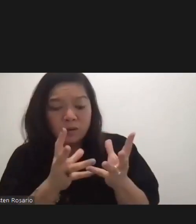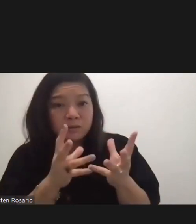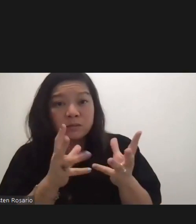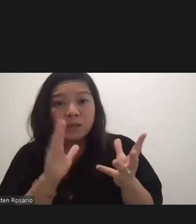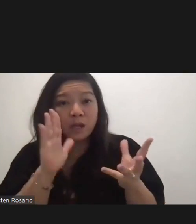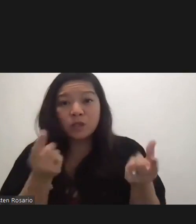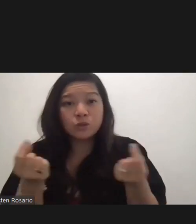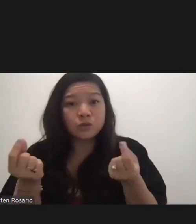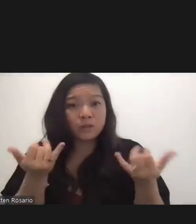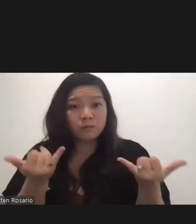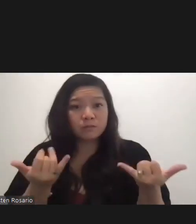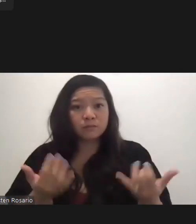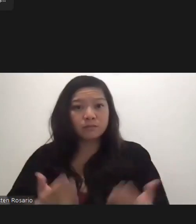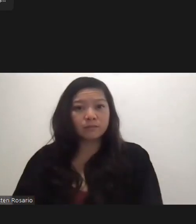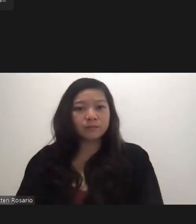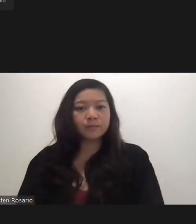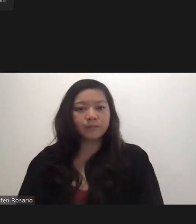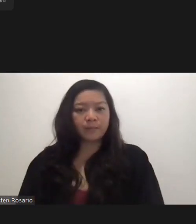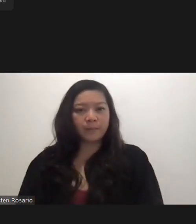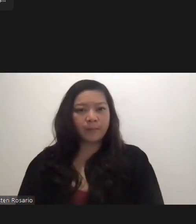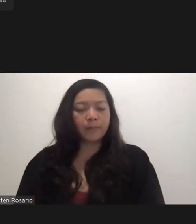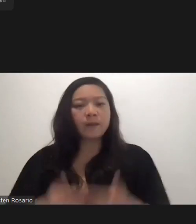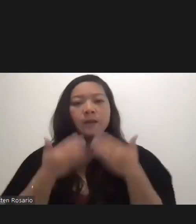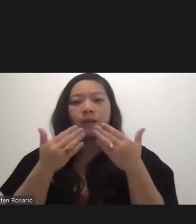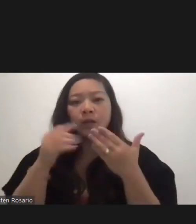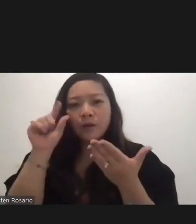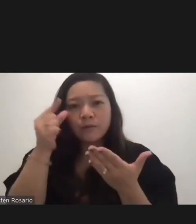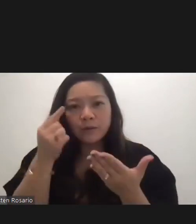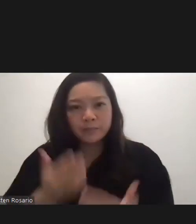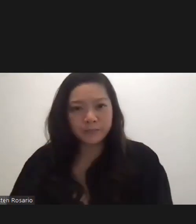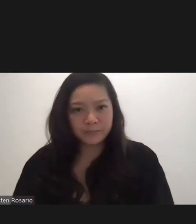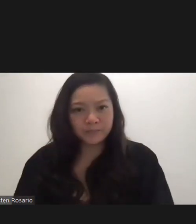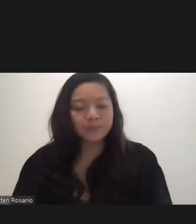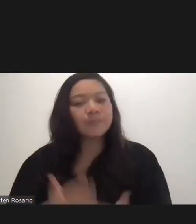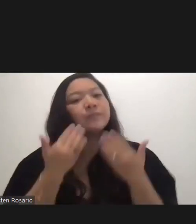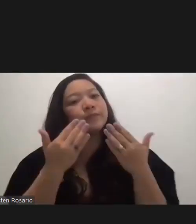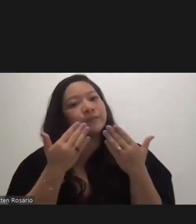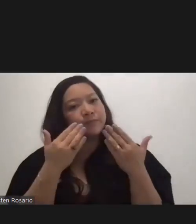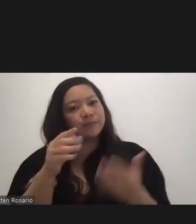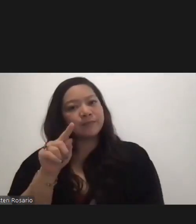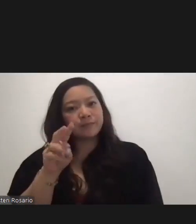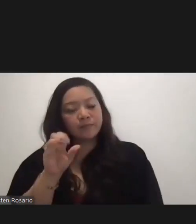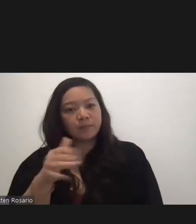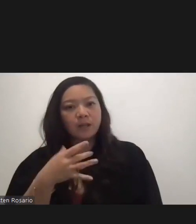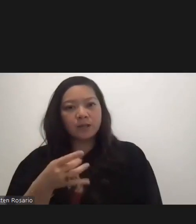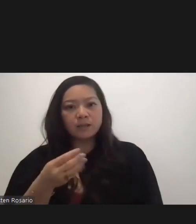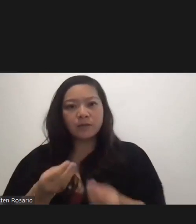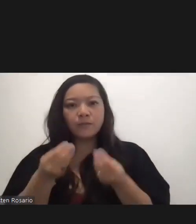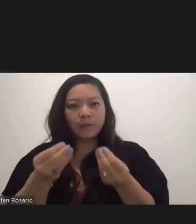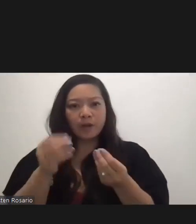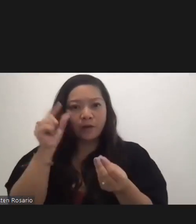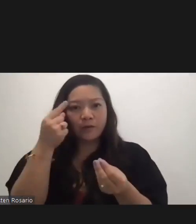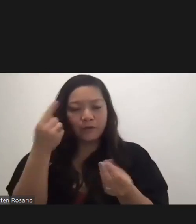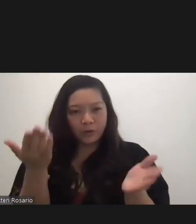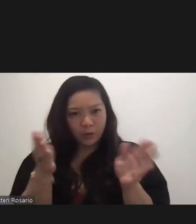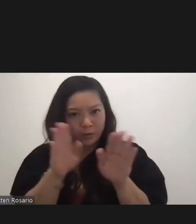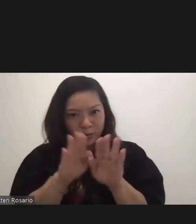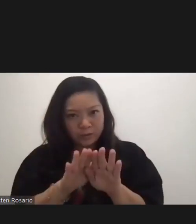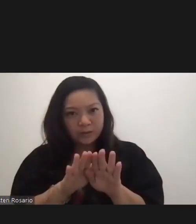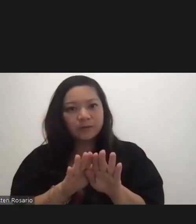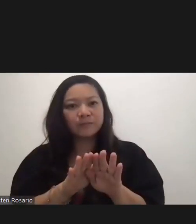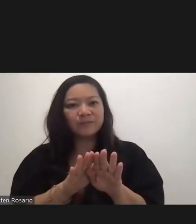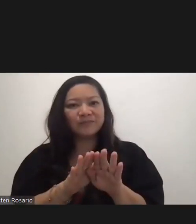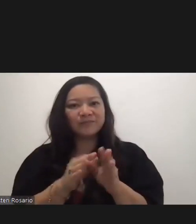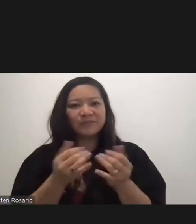let's do it. All right. Thank you, Governor. Thank you so much, Tony. I'd like to give the floor to Governor for her closing remarks. Yes.